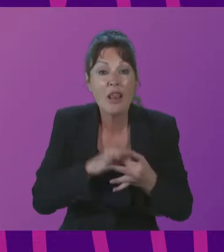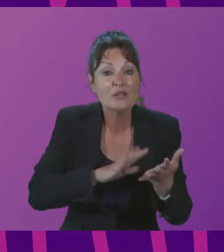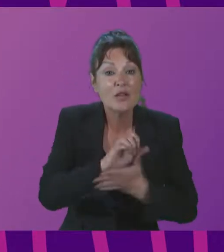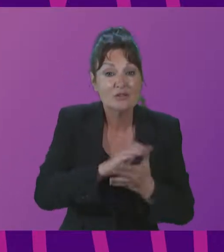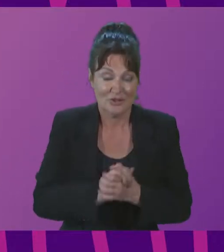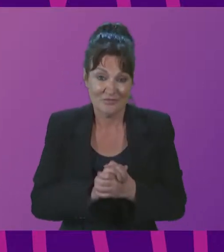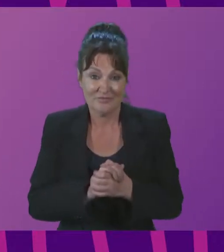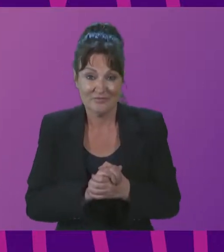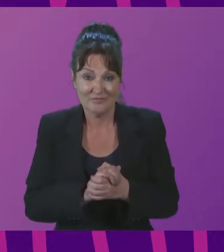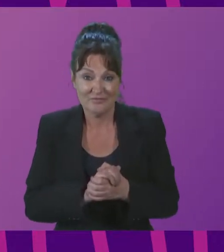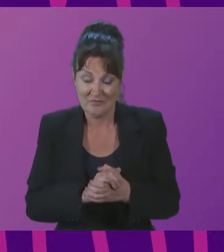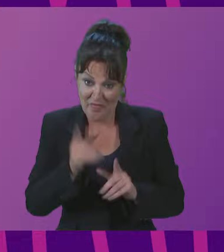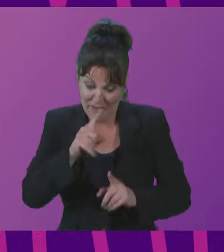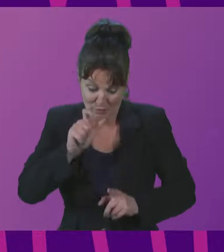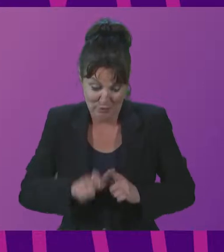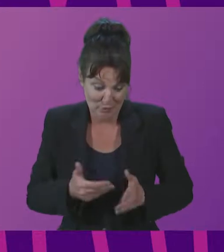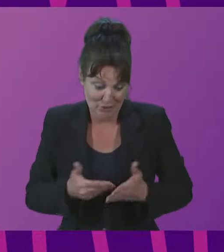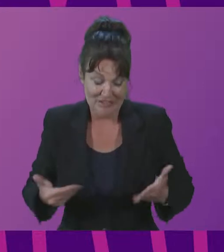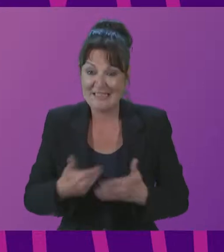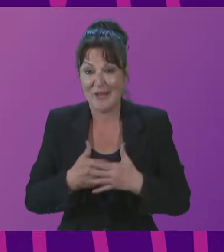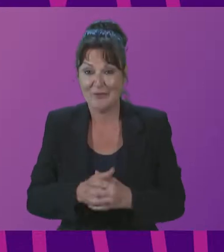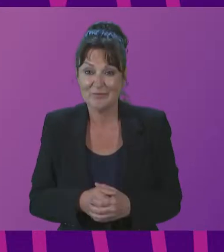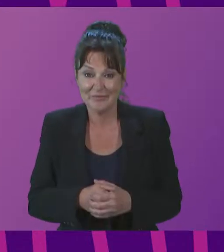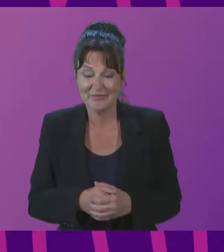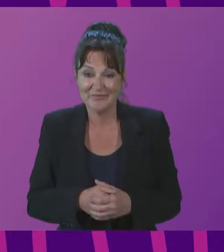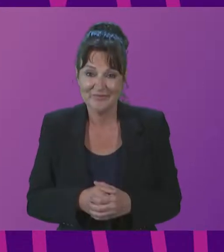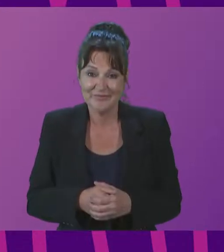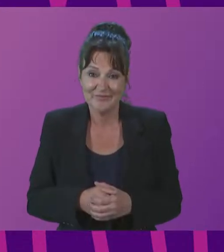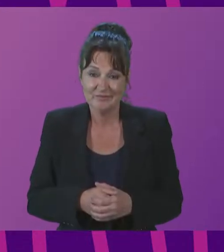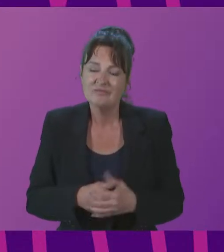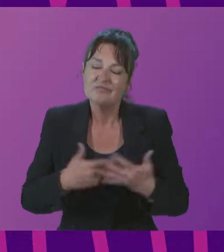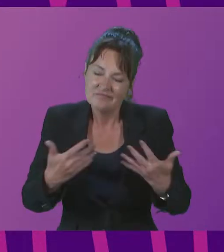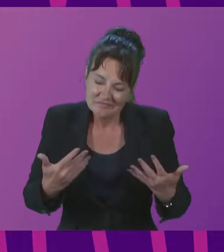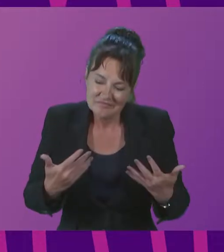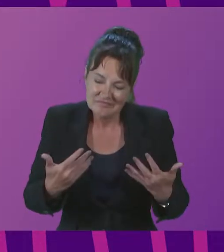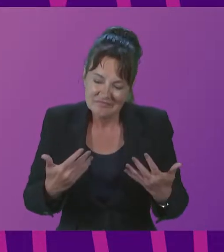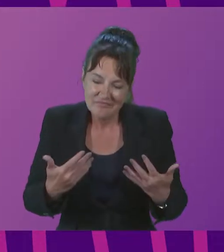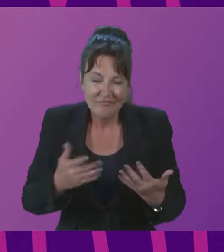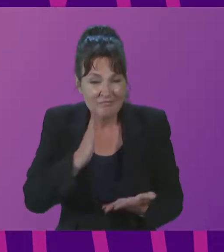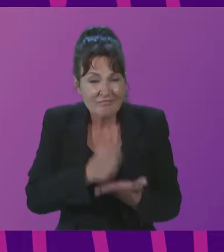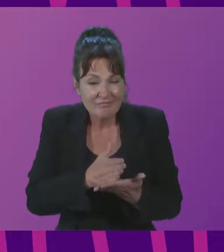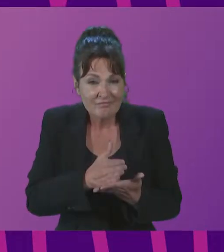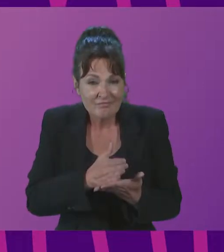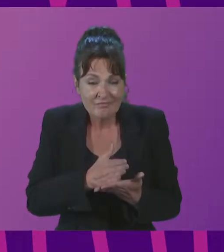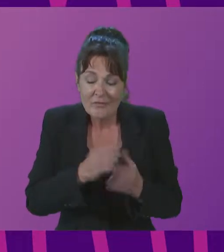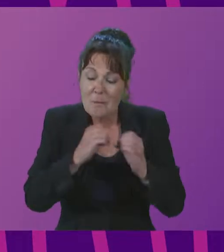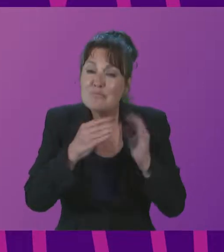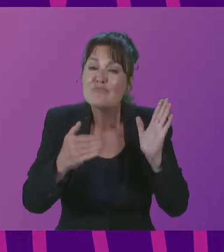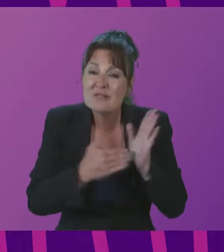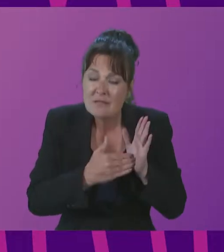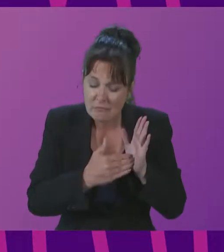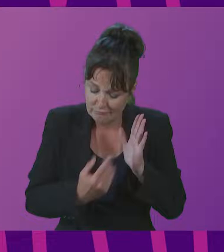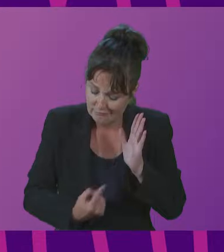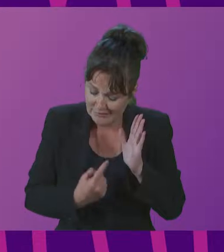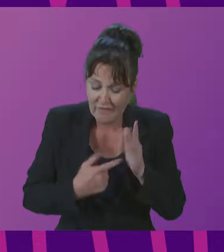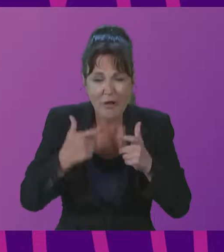do in Sao Paulo at state level right now. In other words, Brazil as a